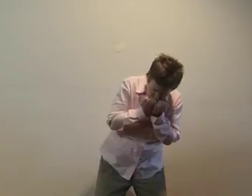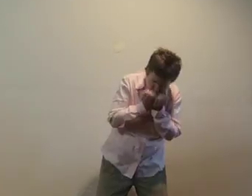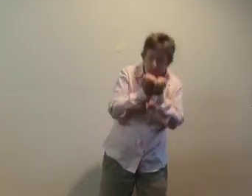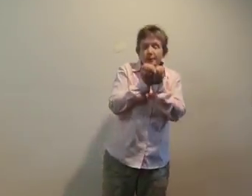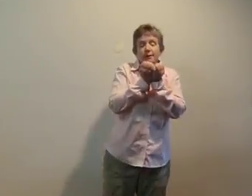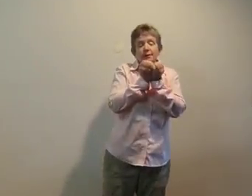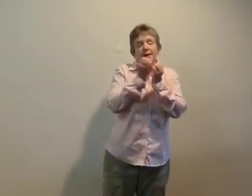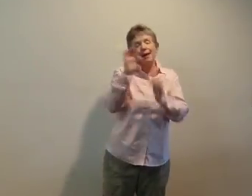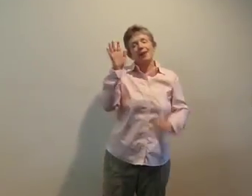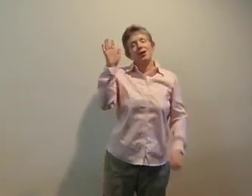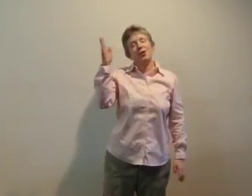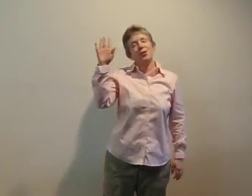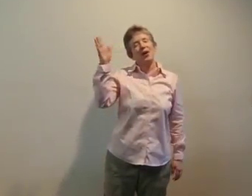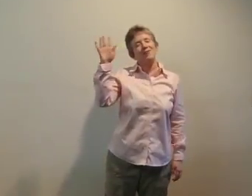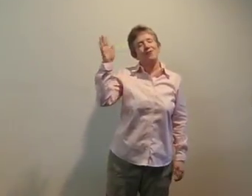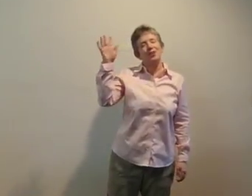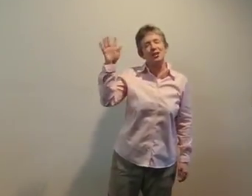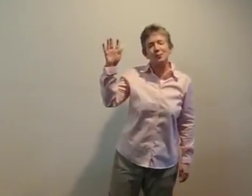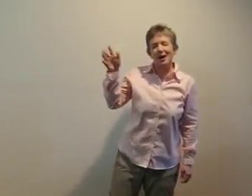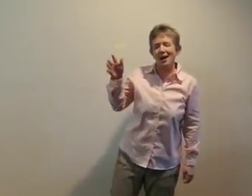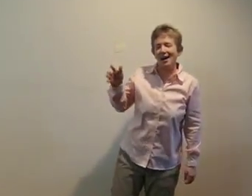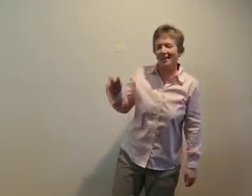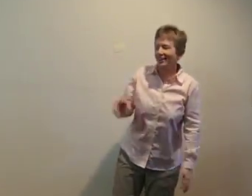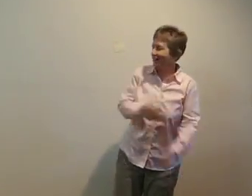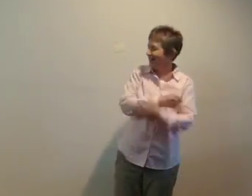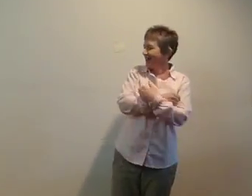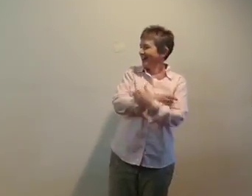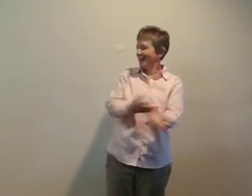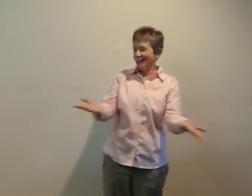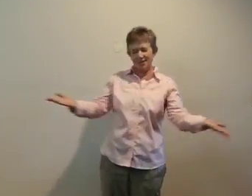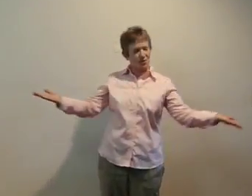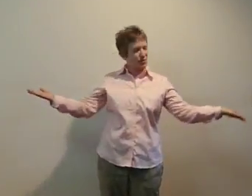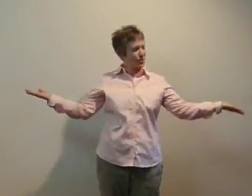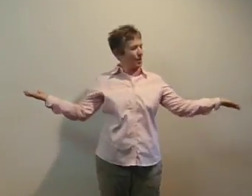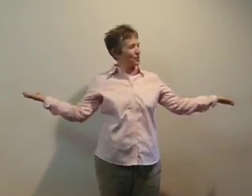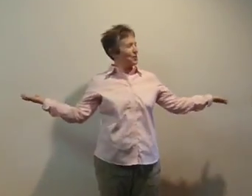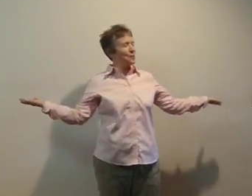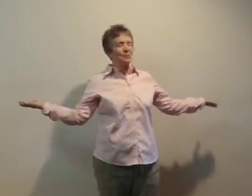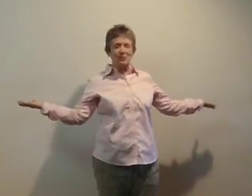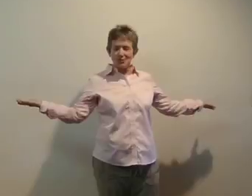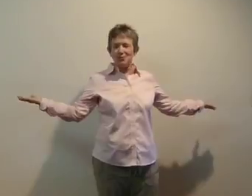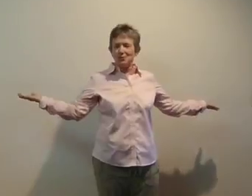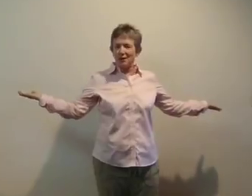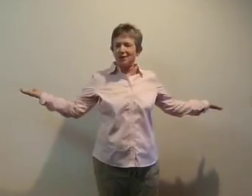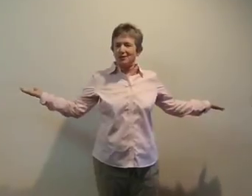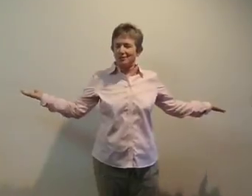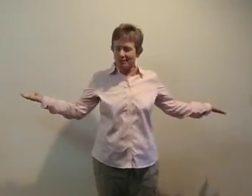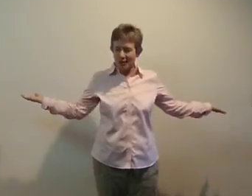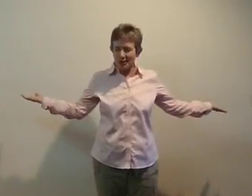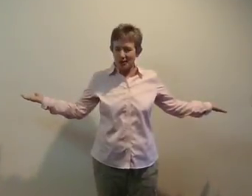Hello, everybody, and welcome to our show.